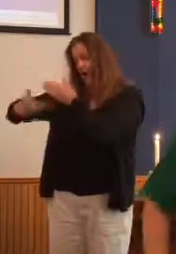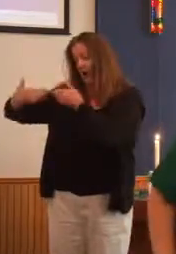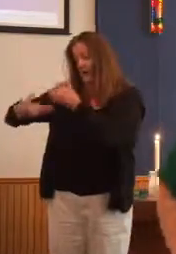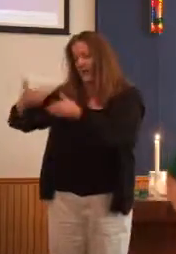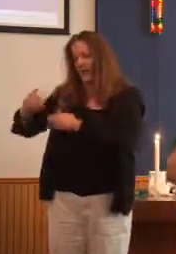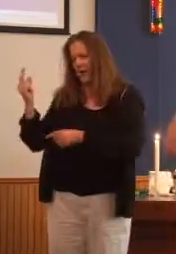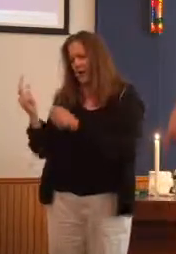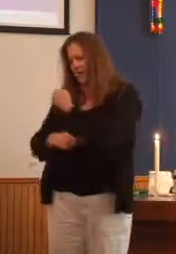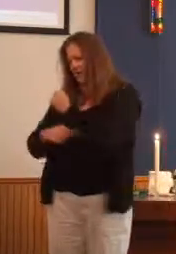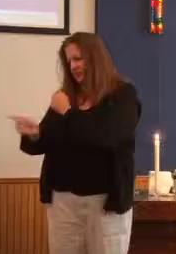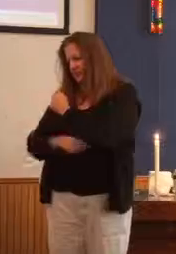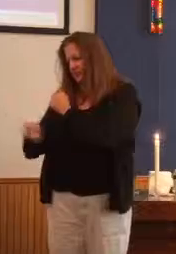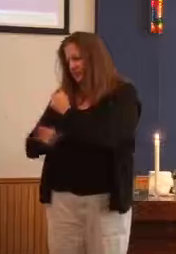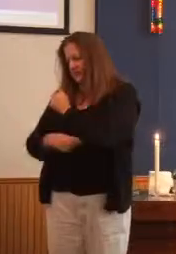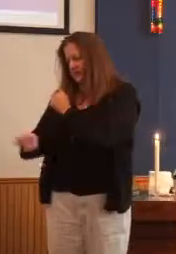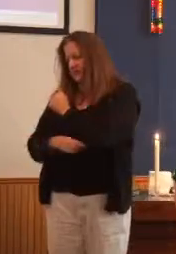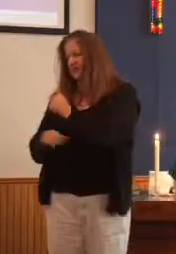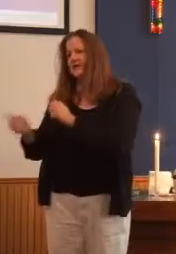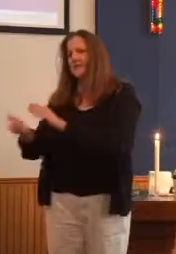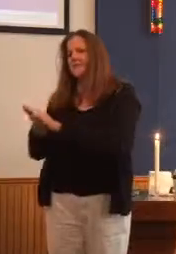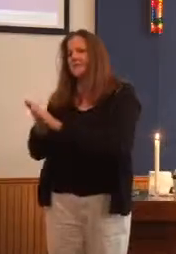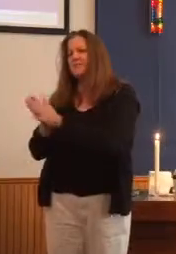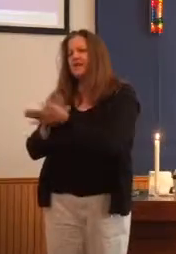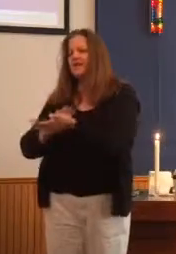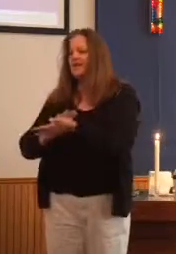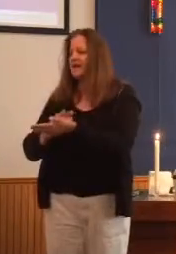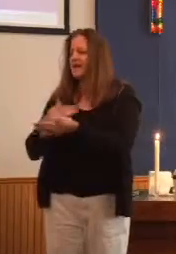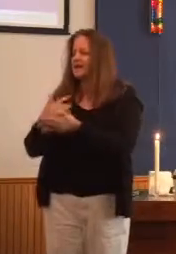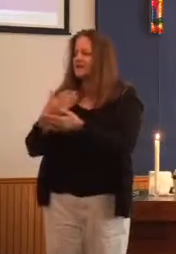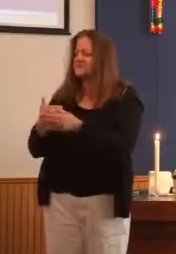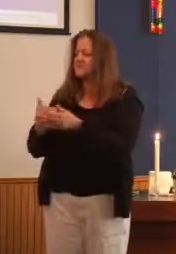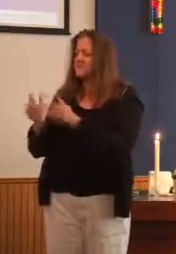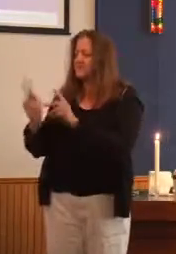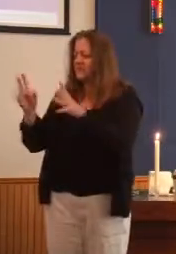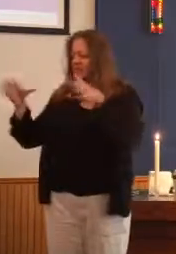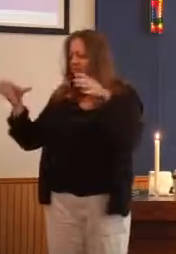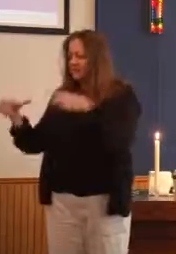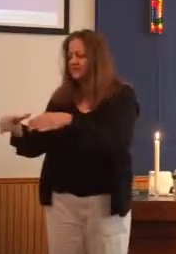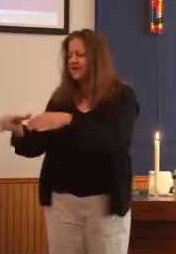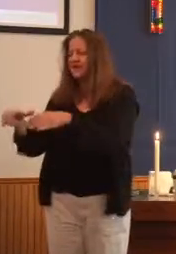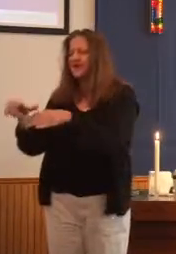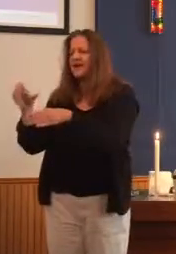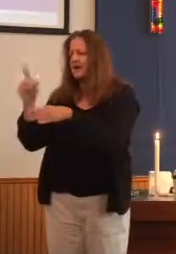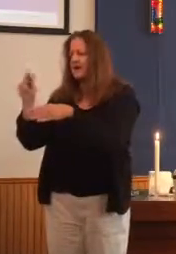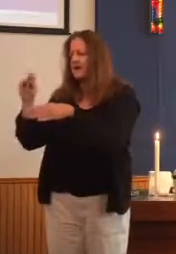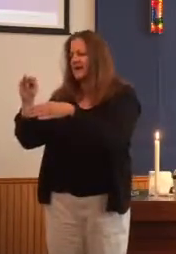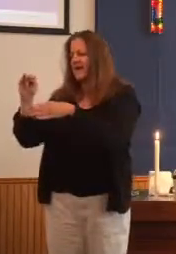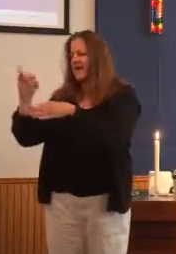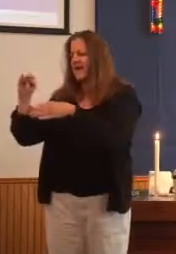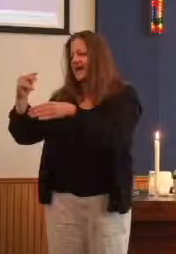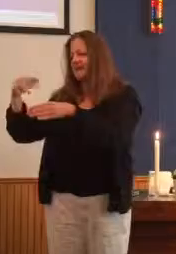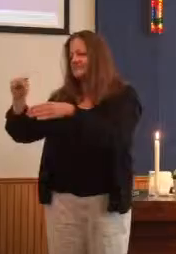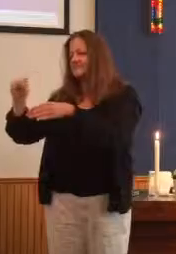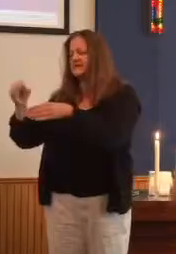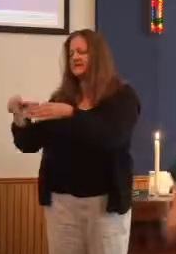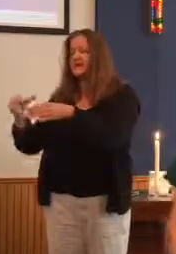they became the Canaanites. And you know that in the story of Moses,